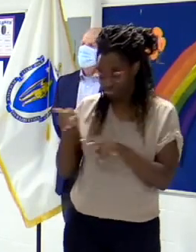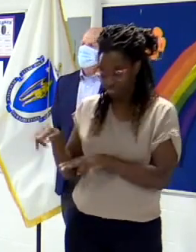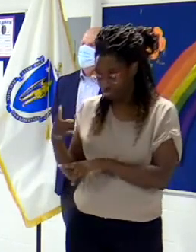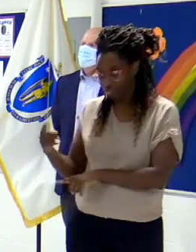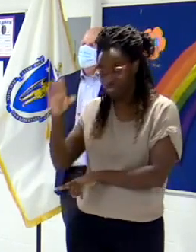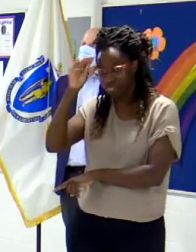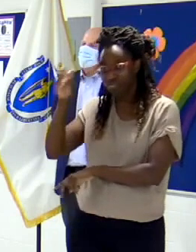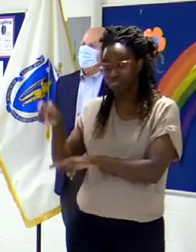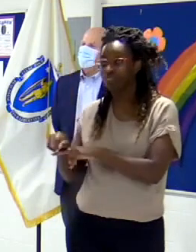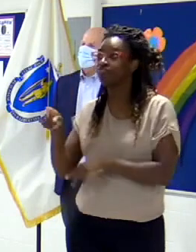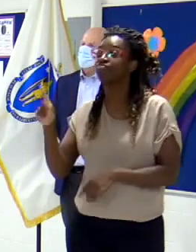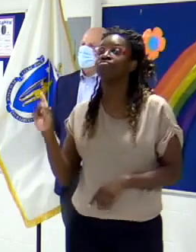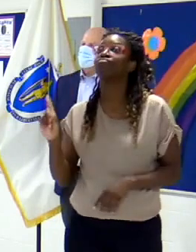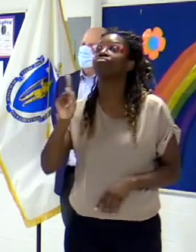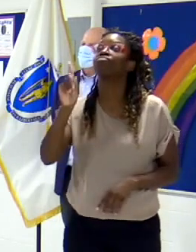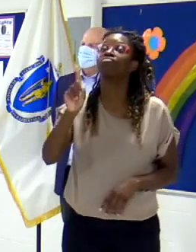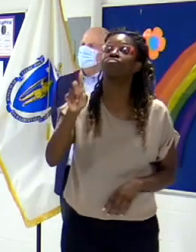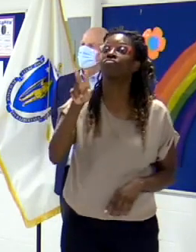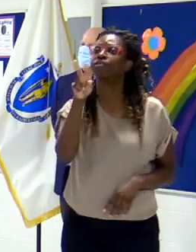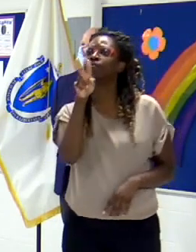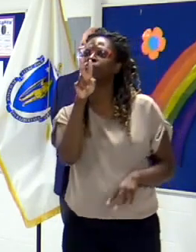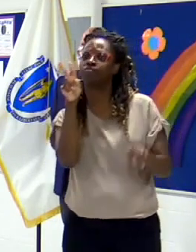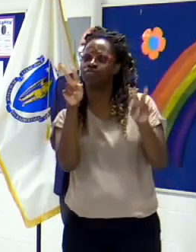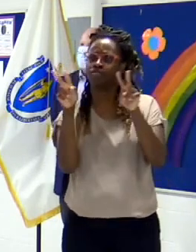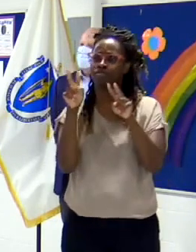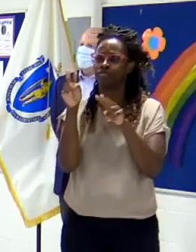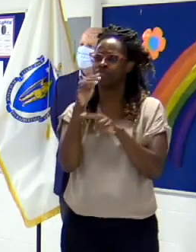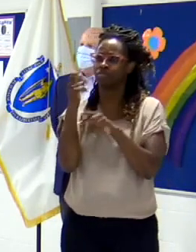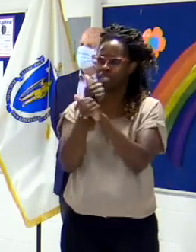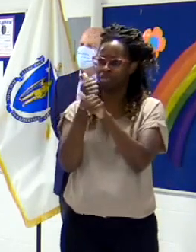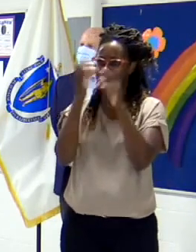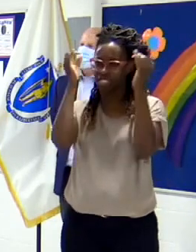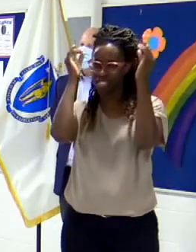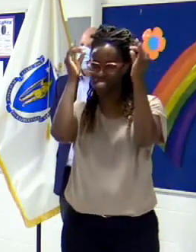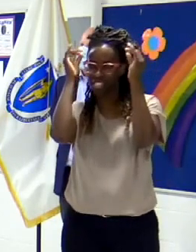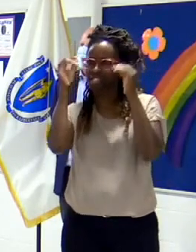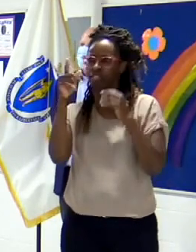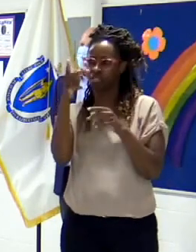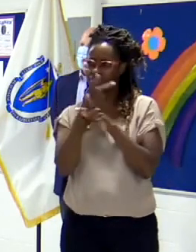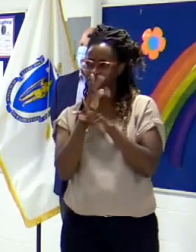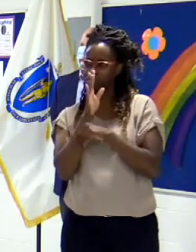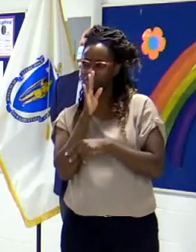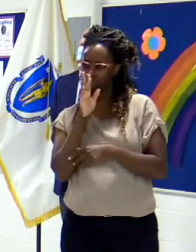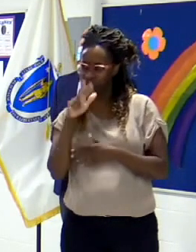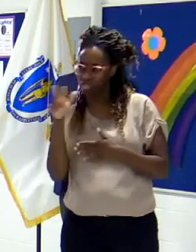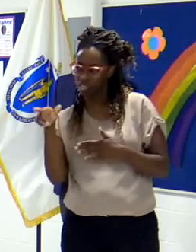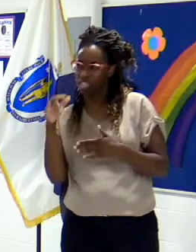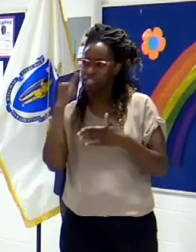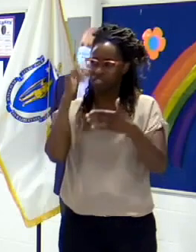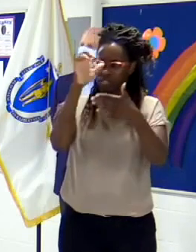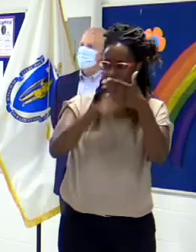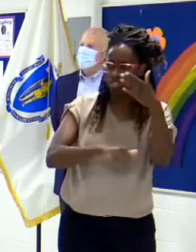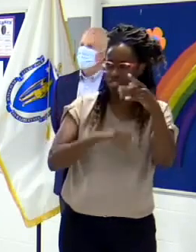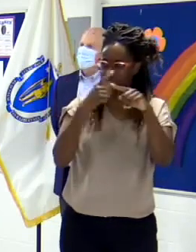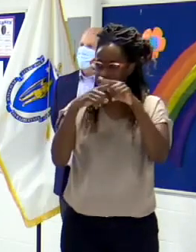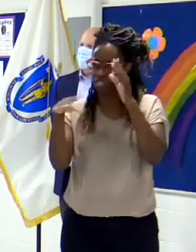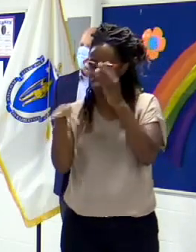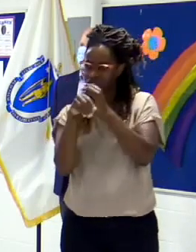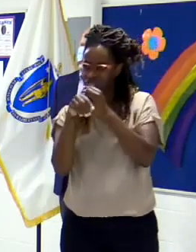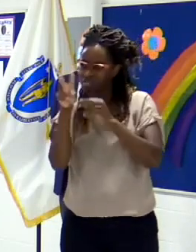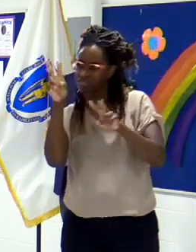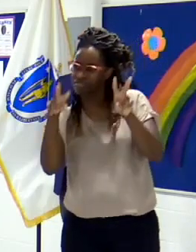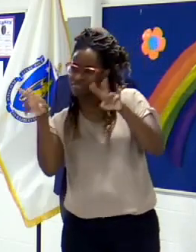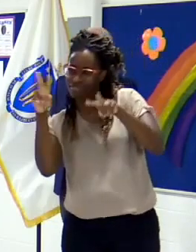okay, you've got 55 in one case, 33 in the other, you subtracted two, that gives you 22. So that's the difference between,